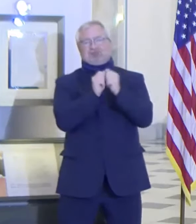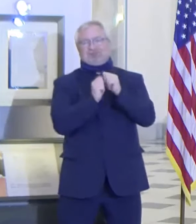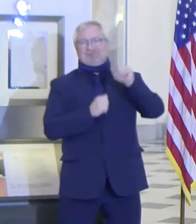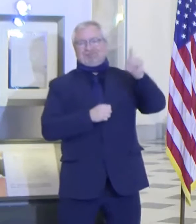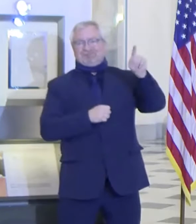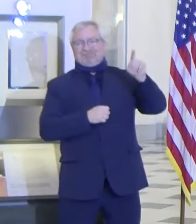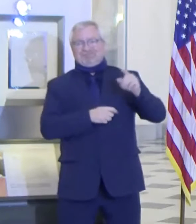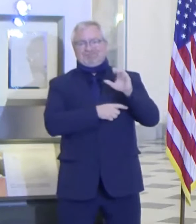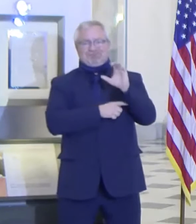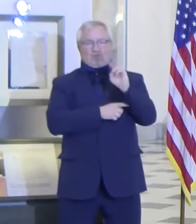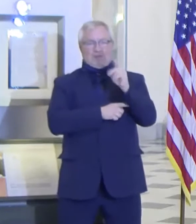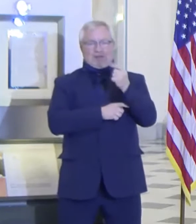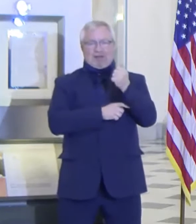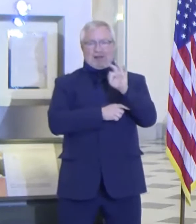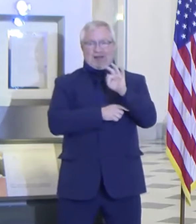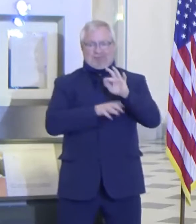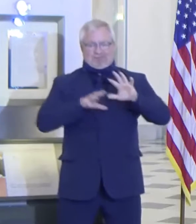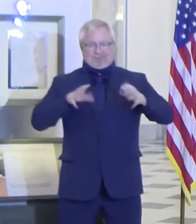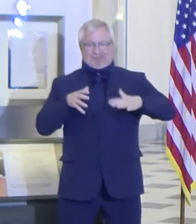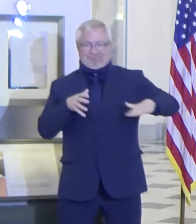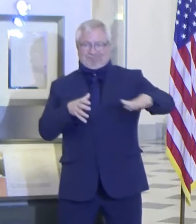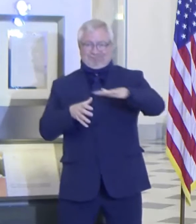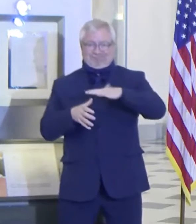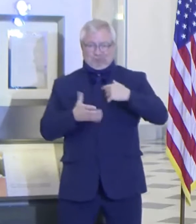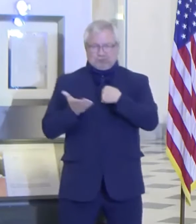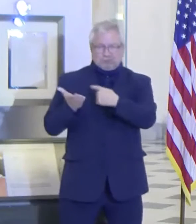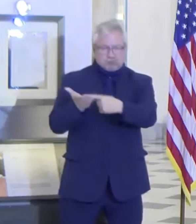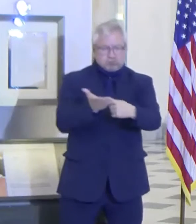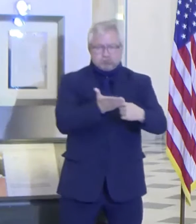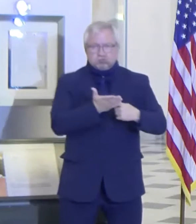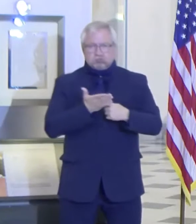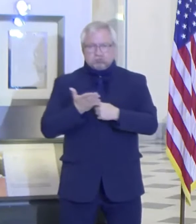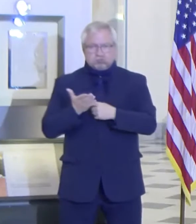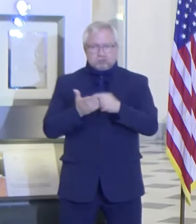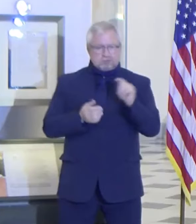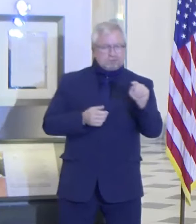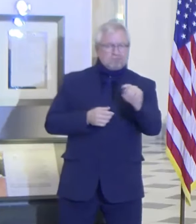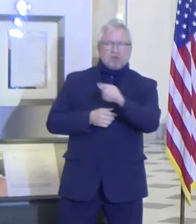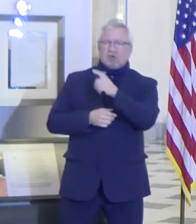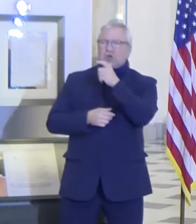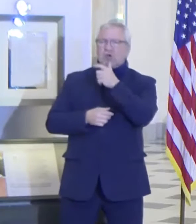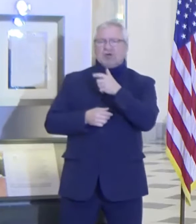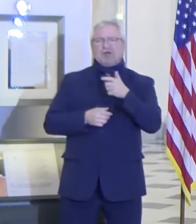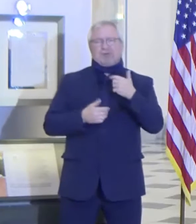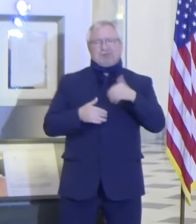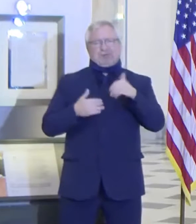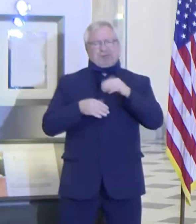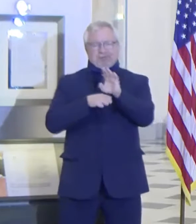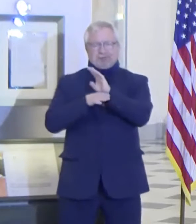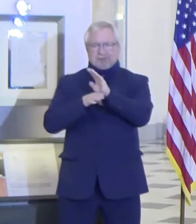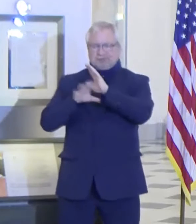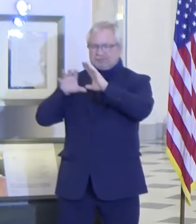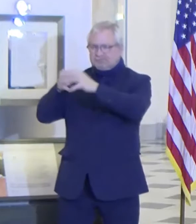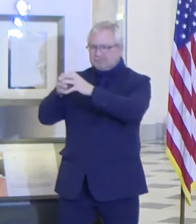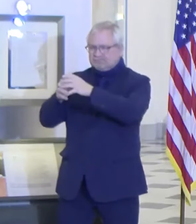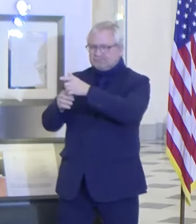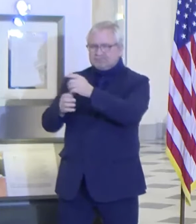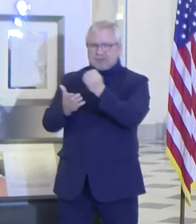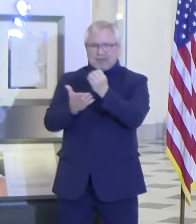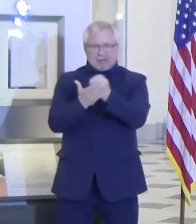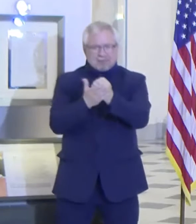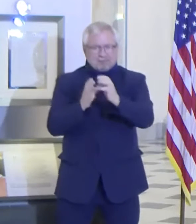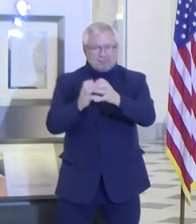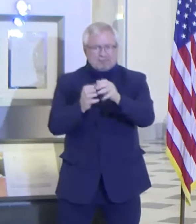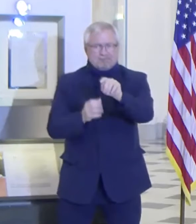team, which includes some of the most respected business, labor, and economic leaders in the